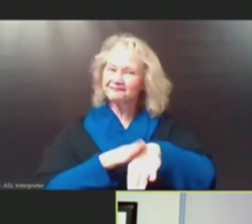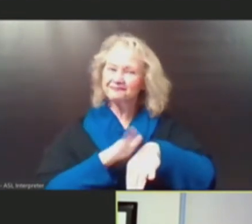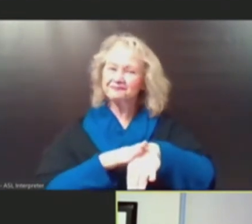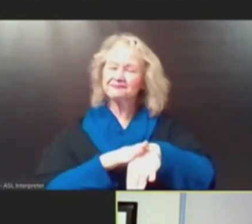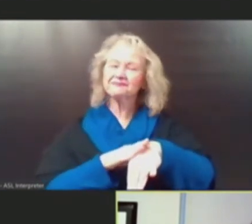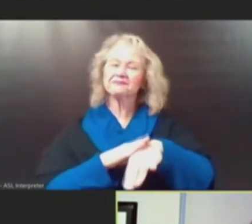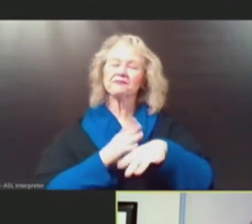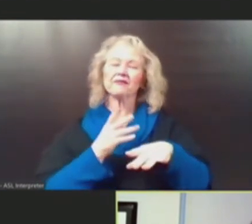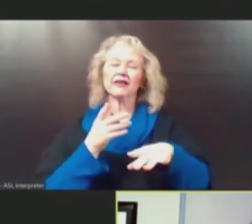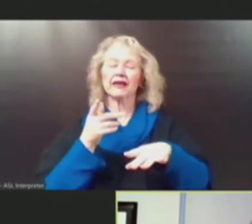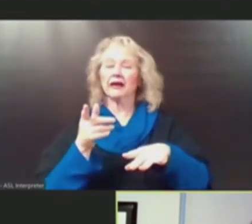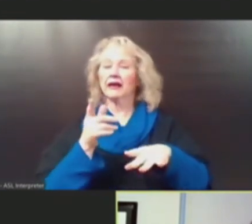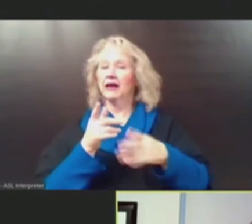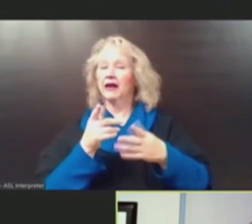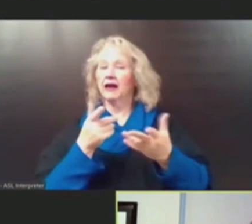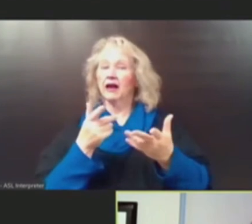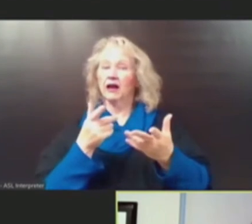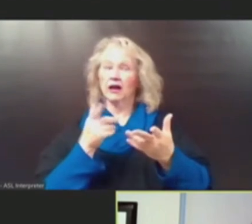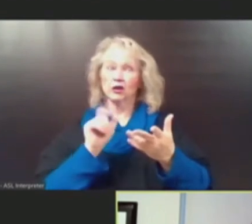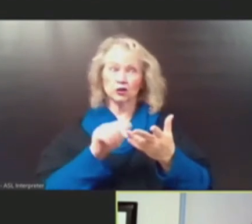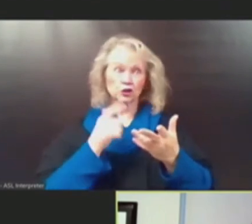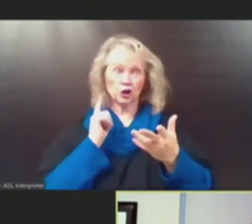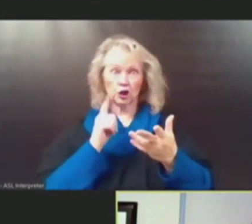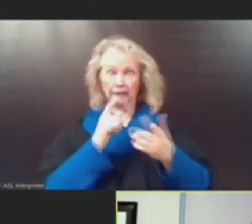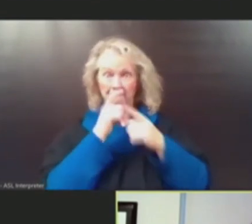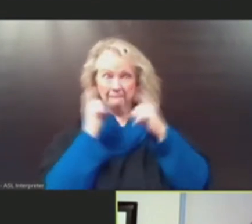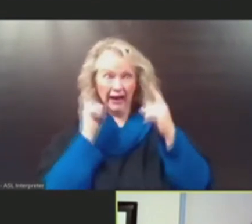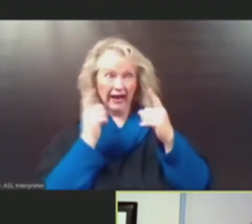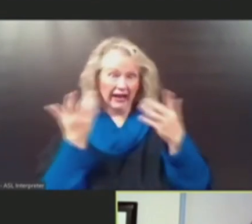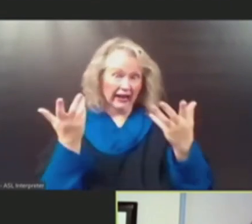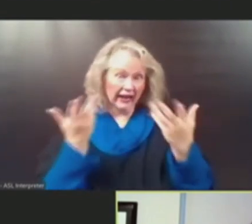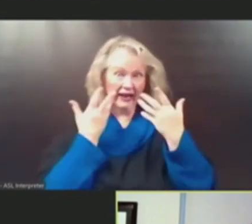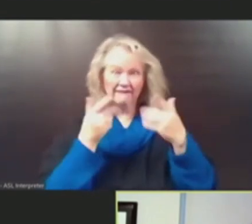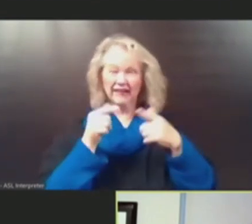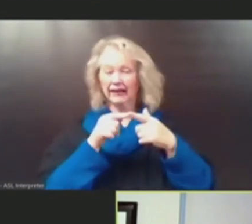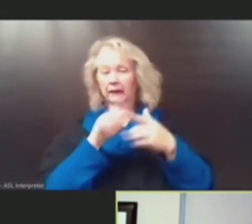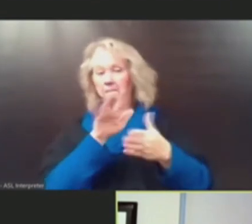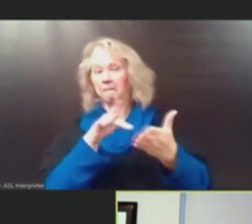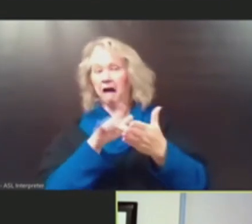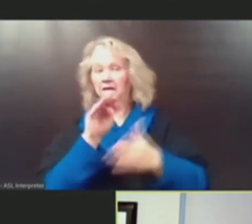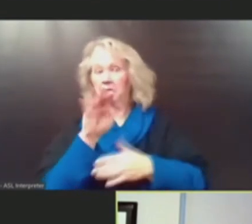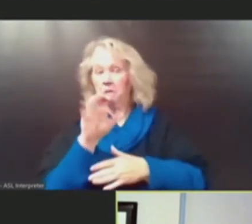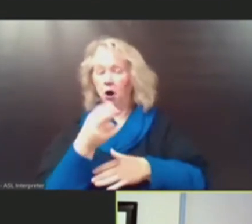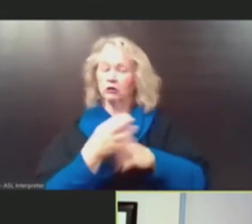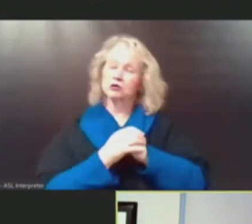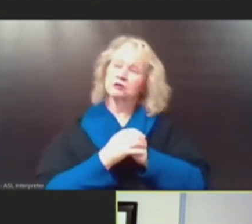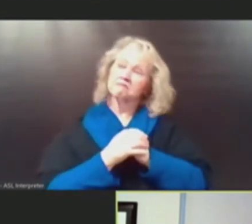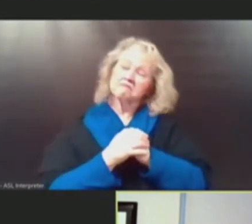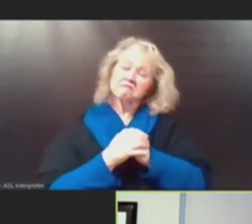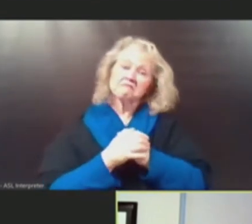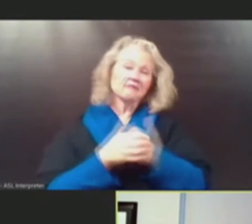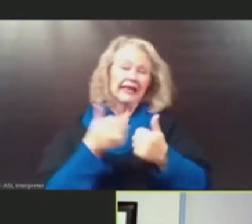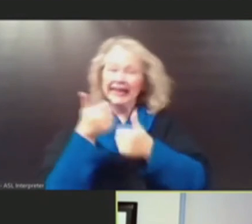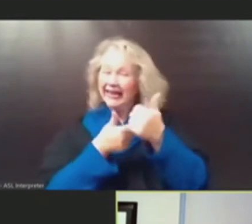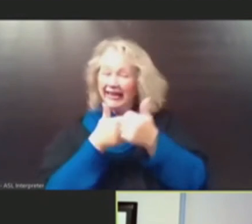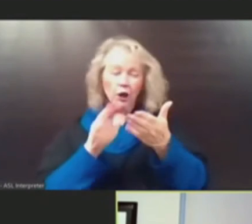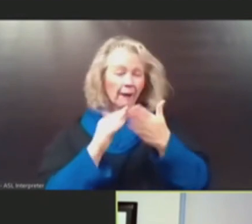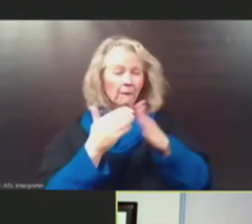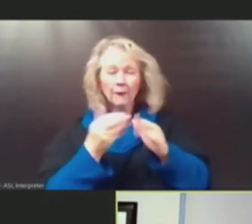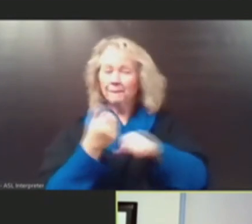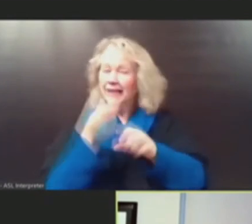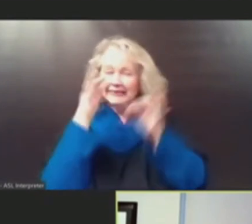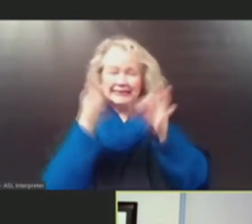question even about whether masks should stay on until the mid-March, for example, every community will have the opportunity